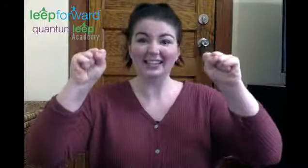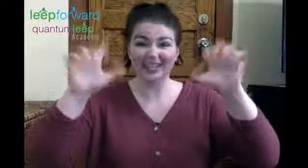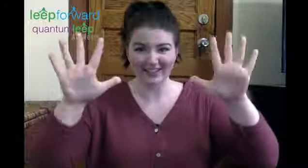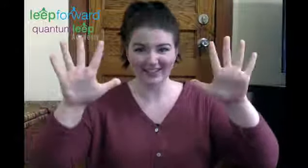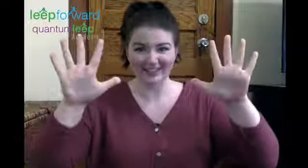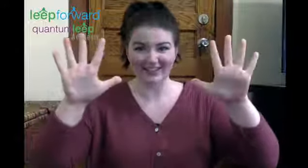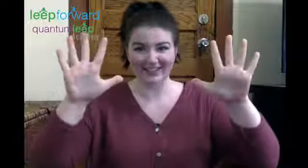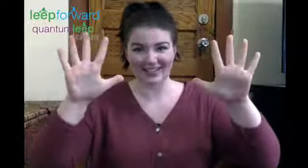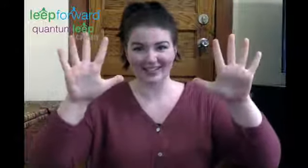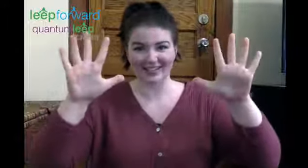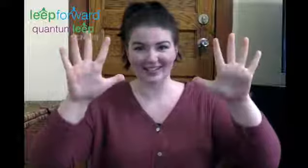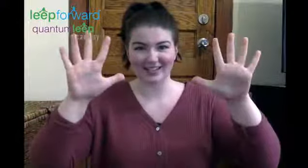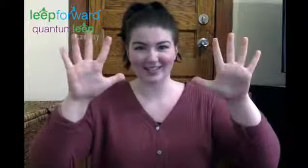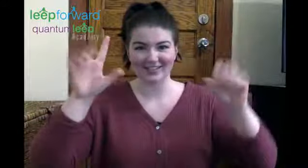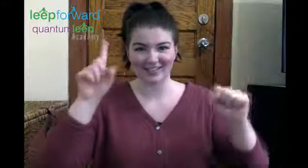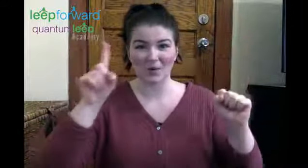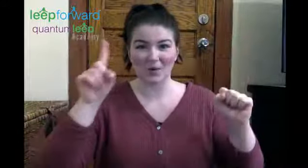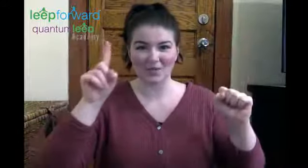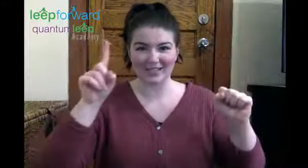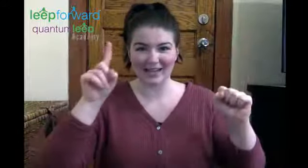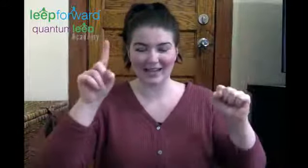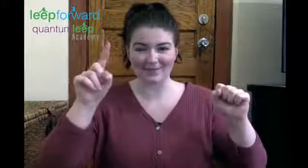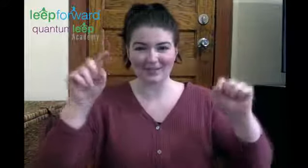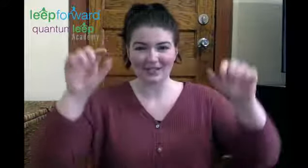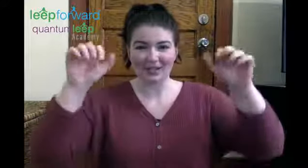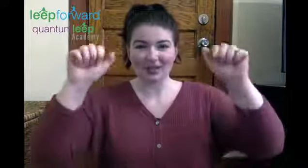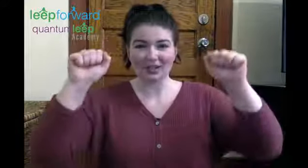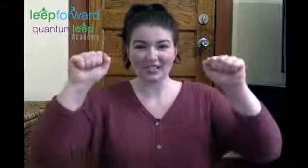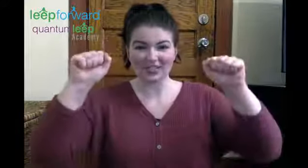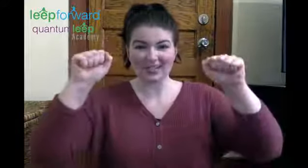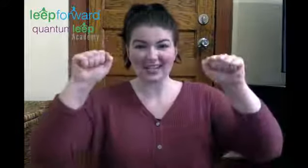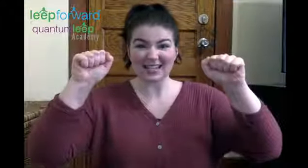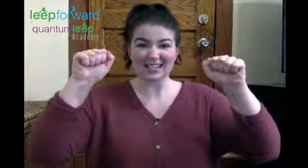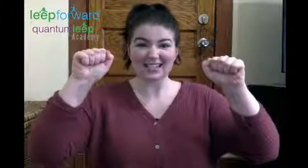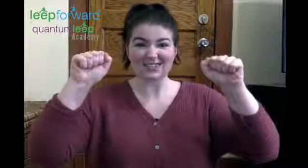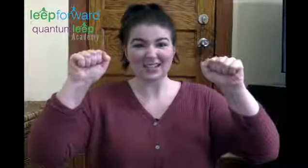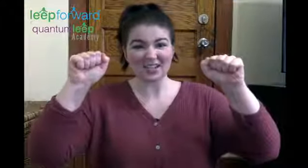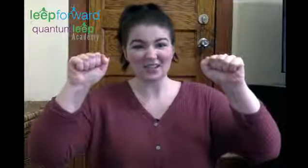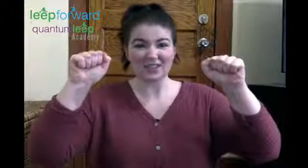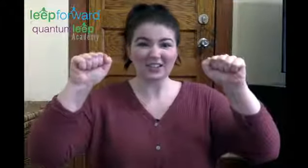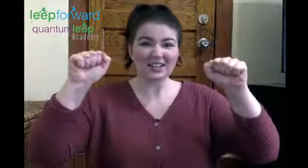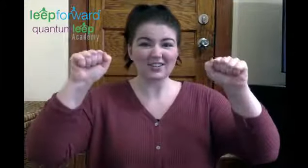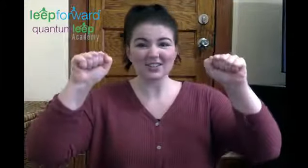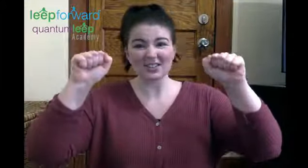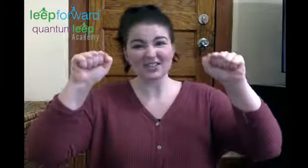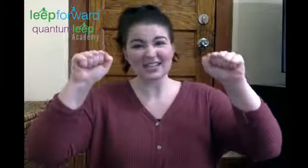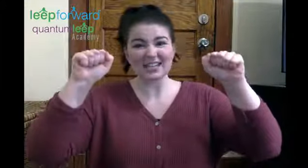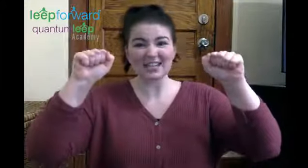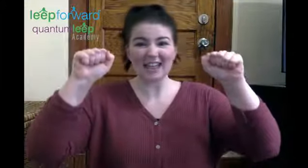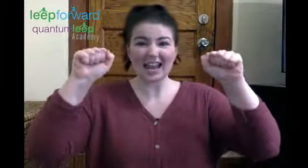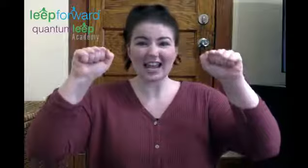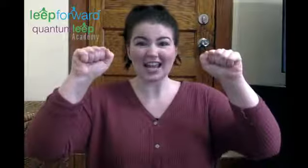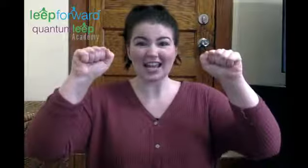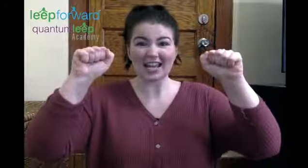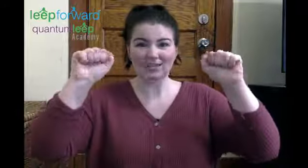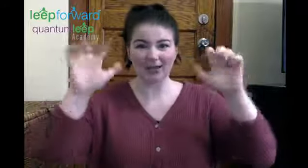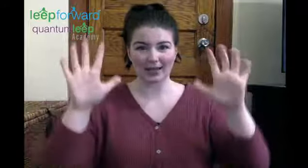release. Let's do it one more time. We're going to squeeze, squeeze those fingers, squeeze, and release.